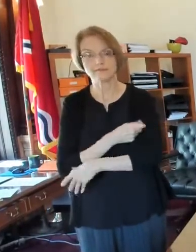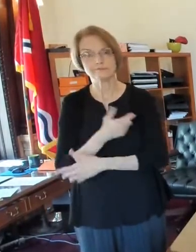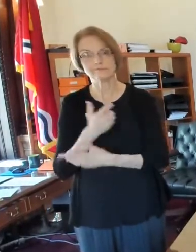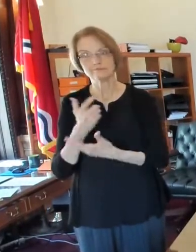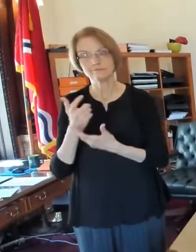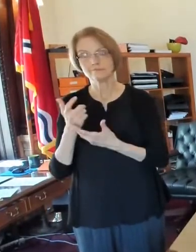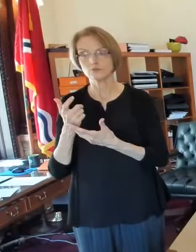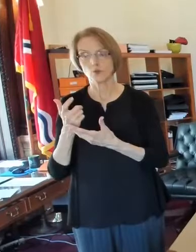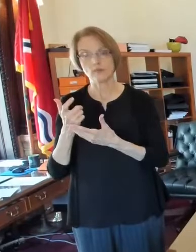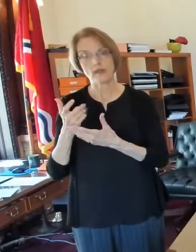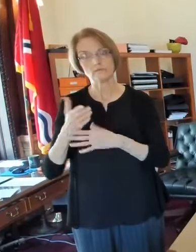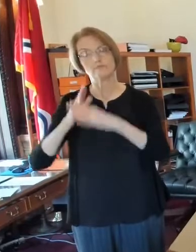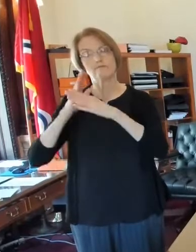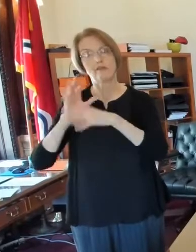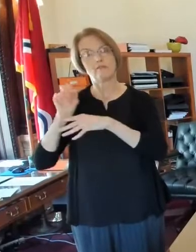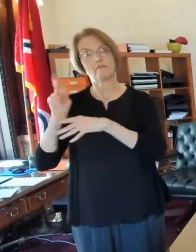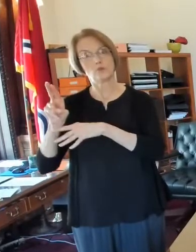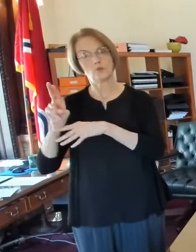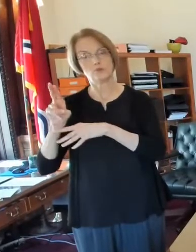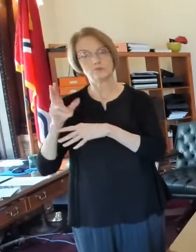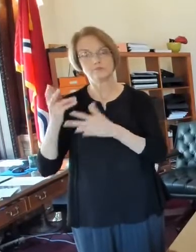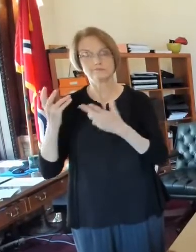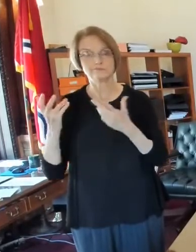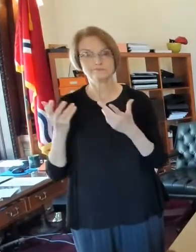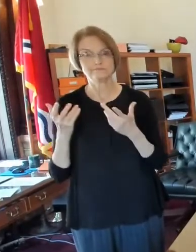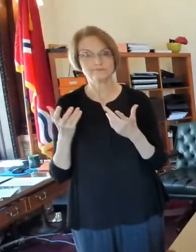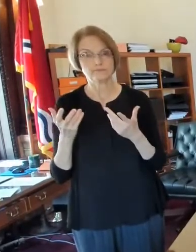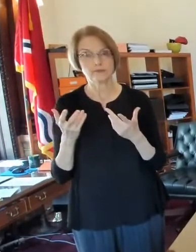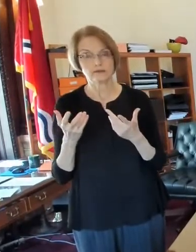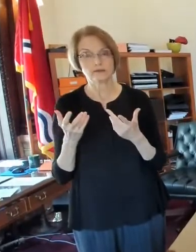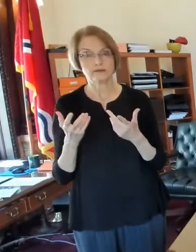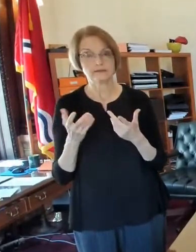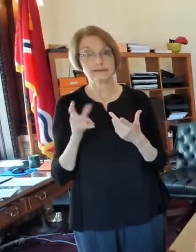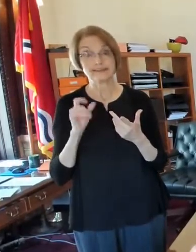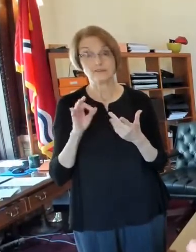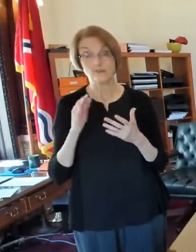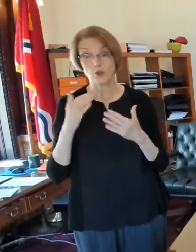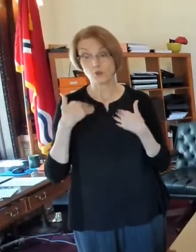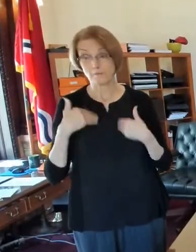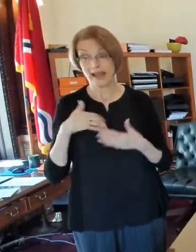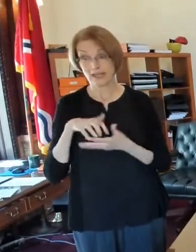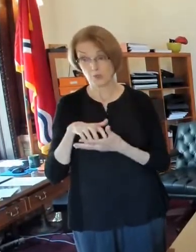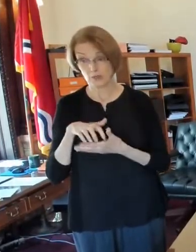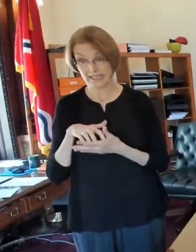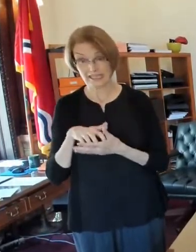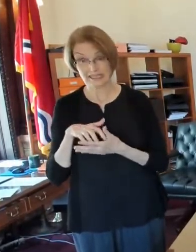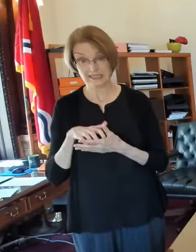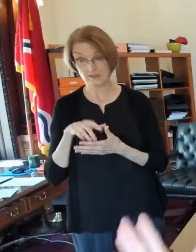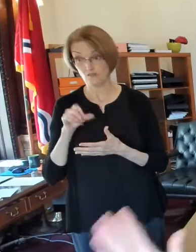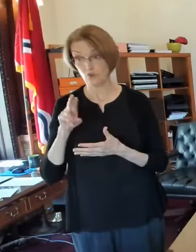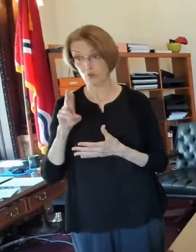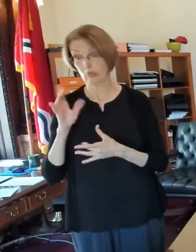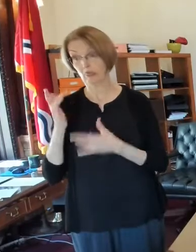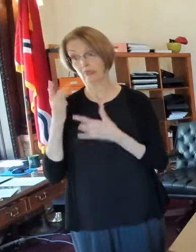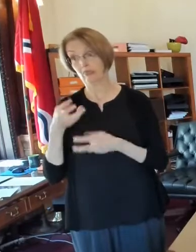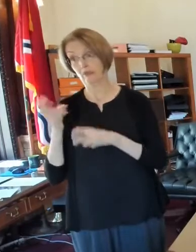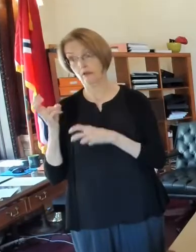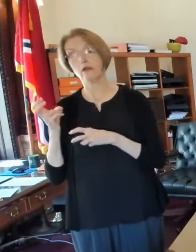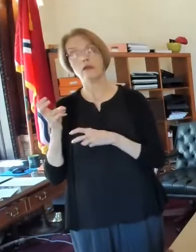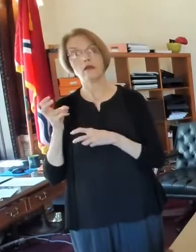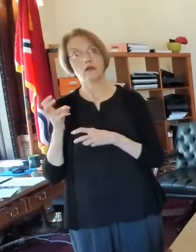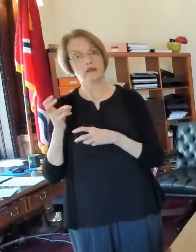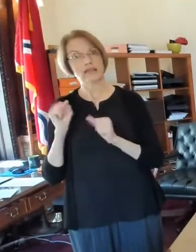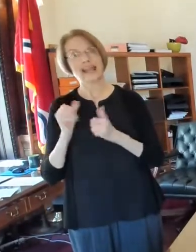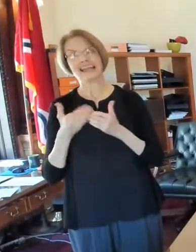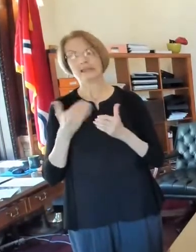that you'll get the flu and that you'll get, you know, when you get down, then you're going to be more susceptible to other things as well. So maybe